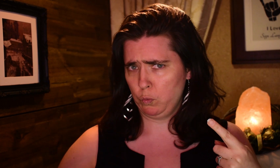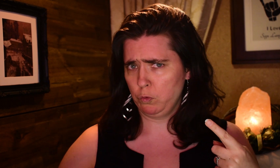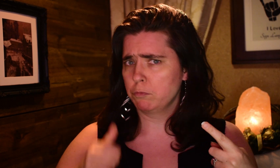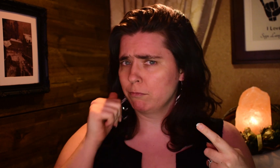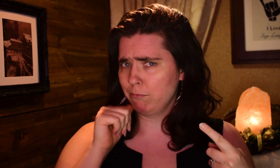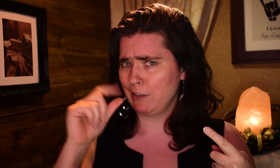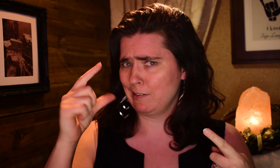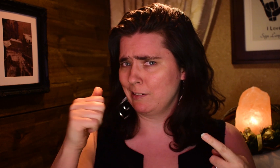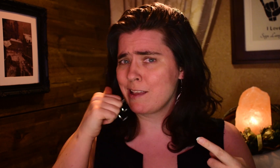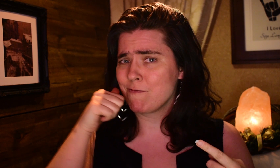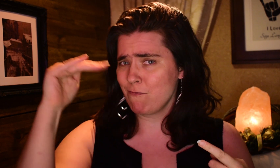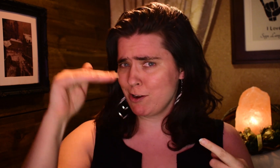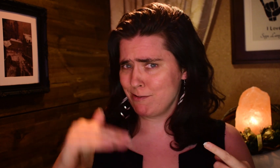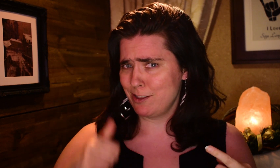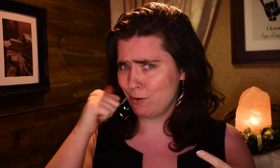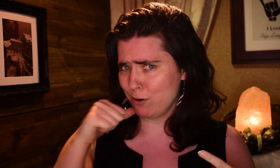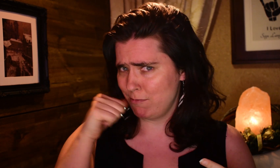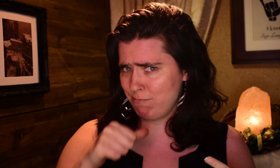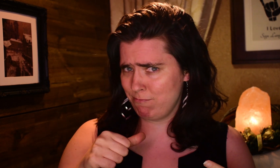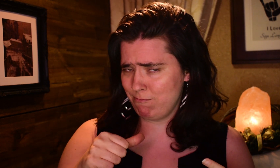was very young. Just a little girl.